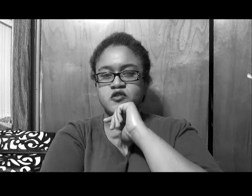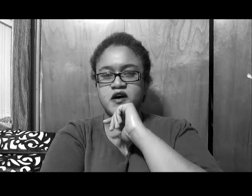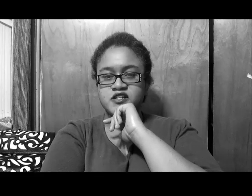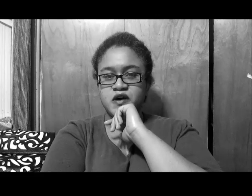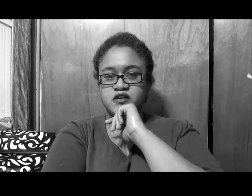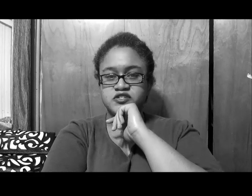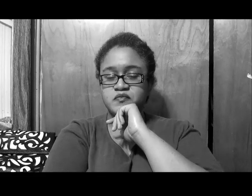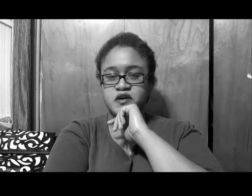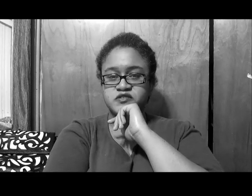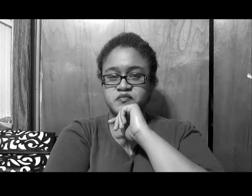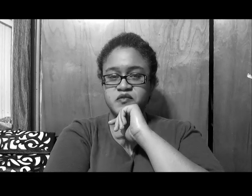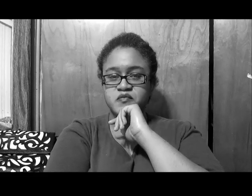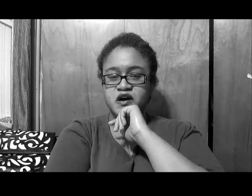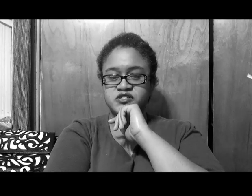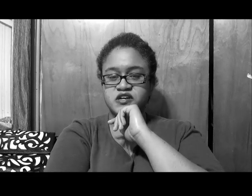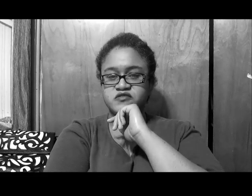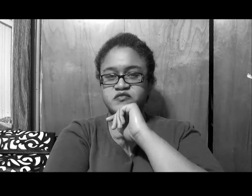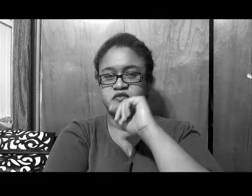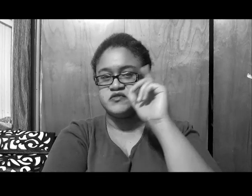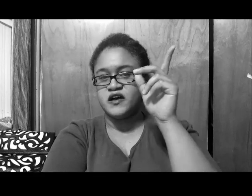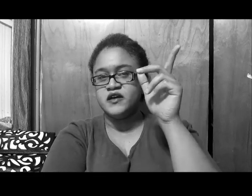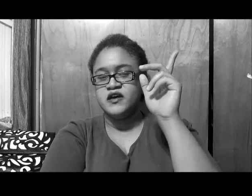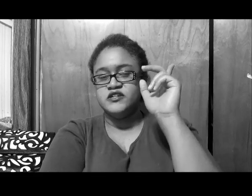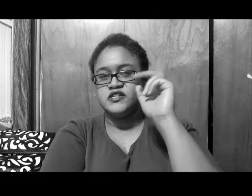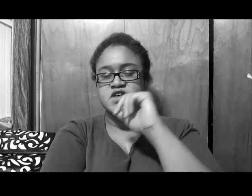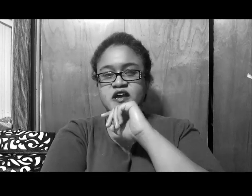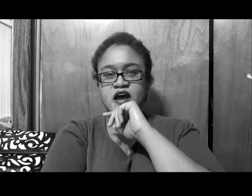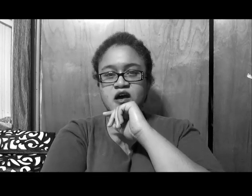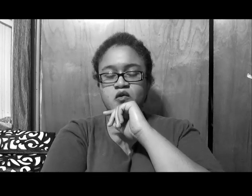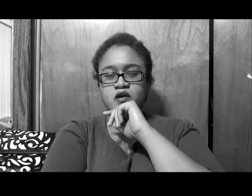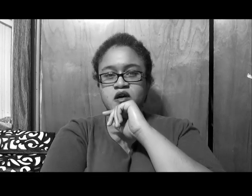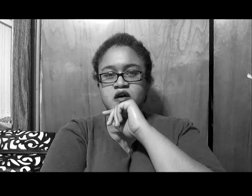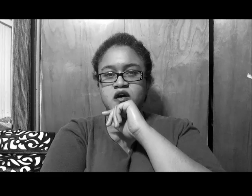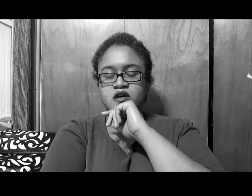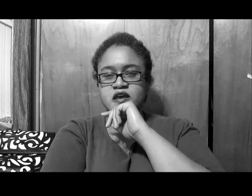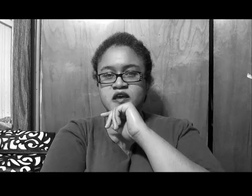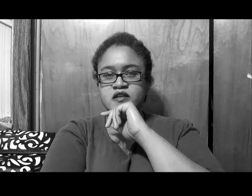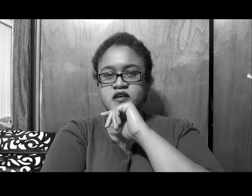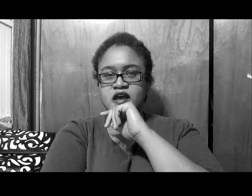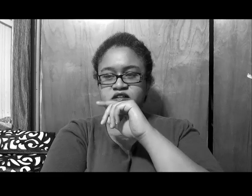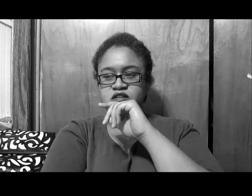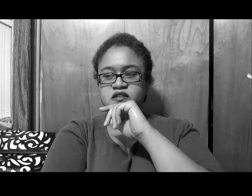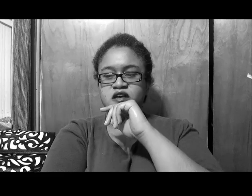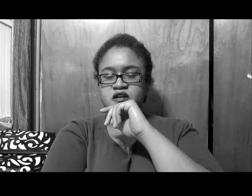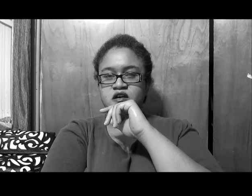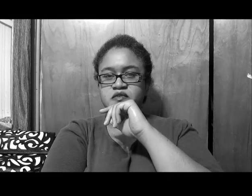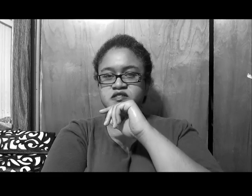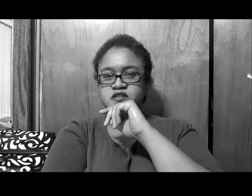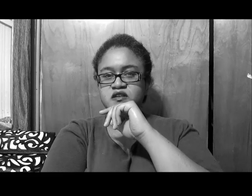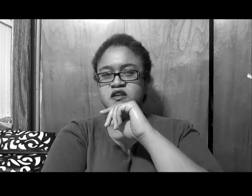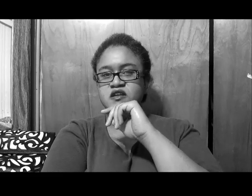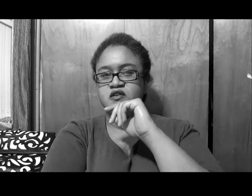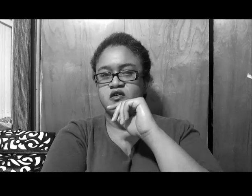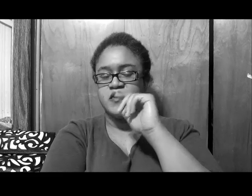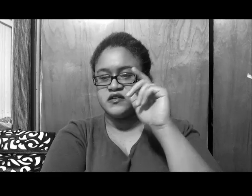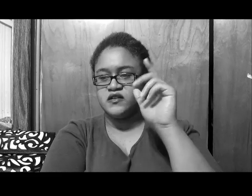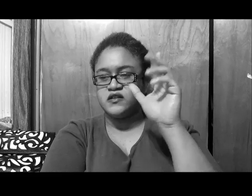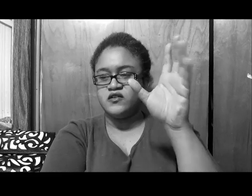nobody's, some people apologize, some people not, just like how, uh, Candy had to let, uh, Miss Nini know about, you know,